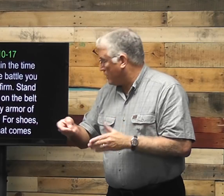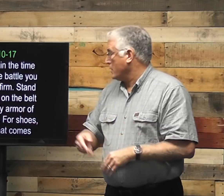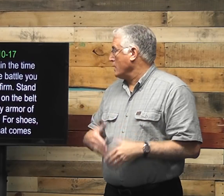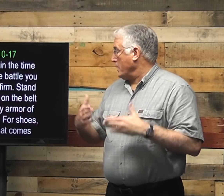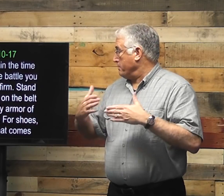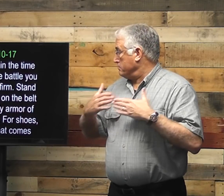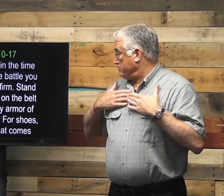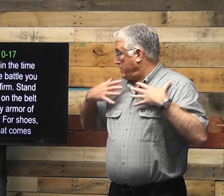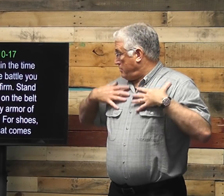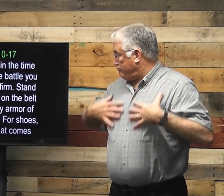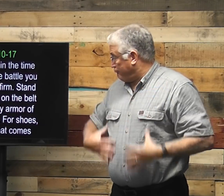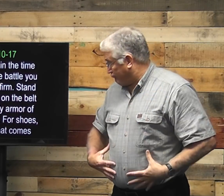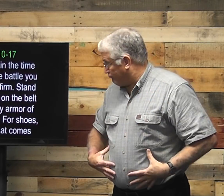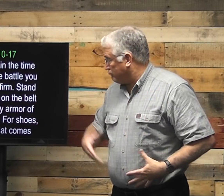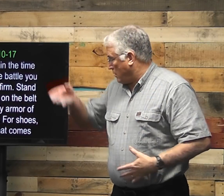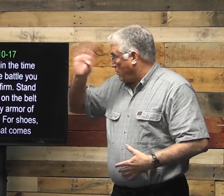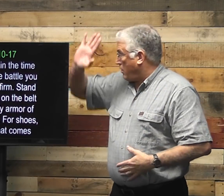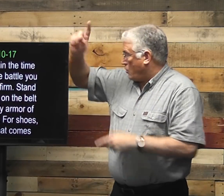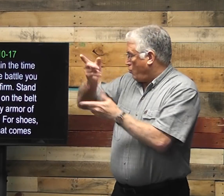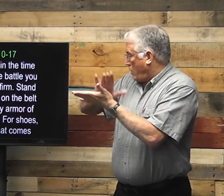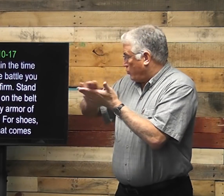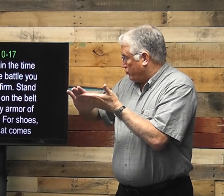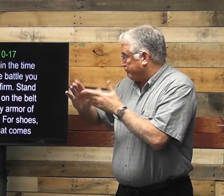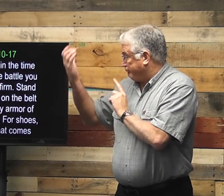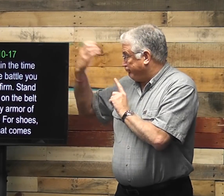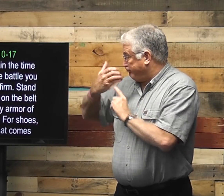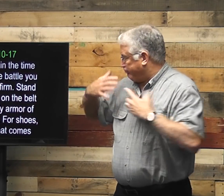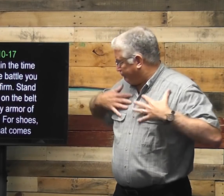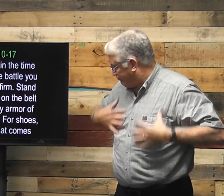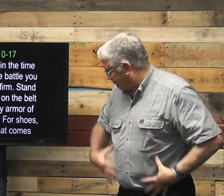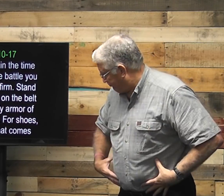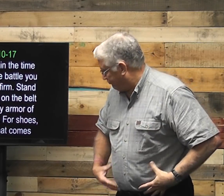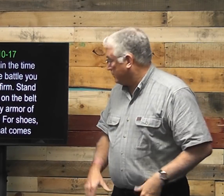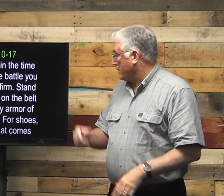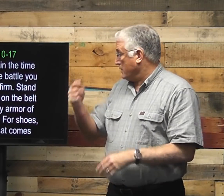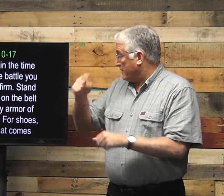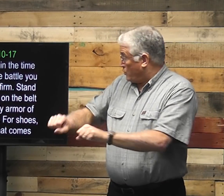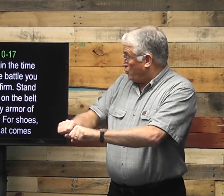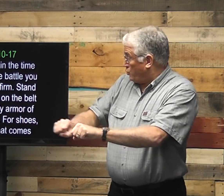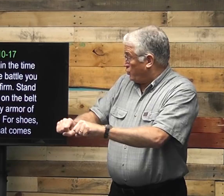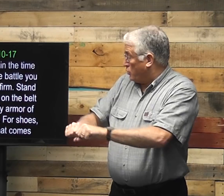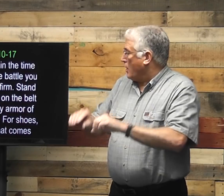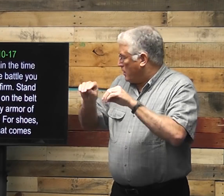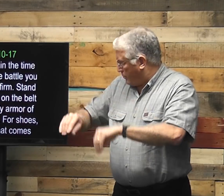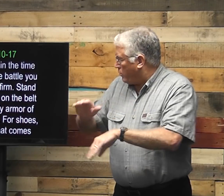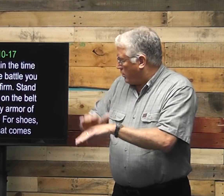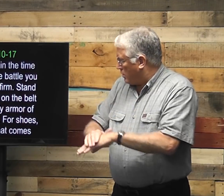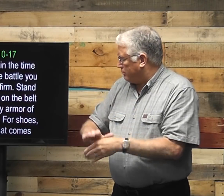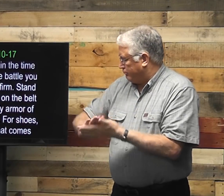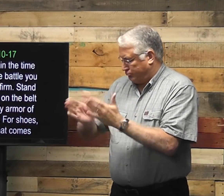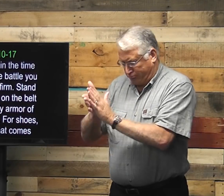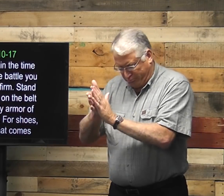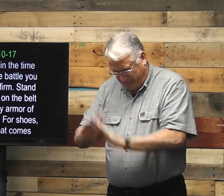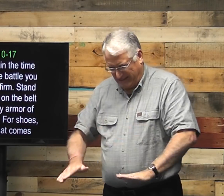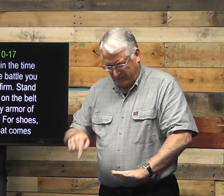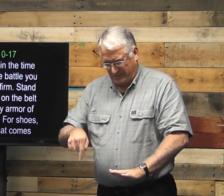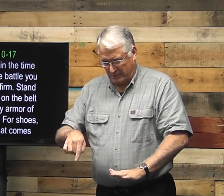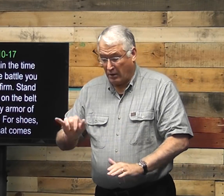truth, the body armor of God's righteousness. For shoes to put on the piece